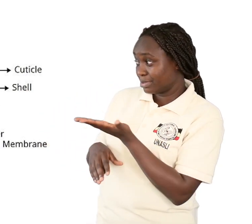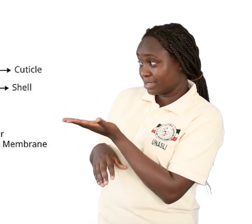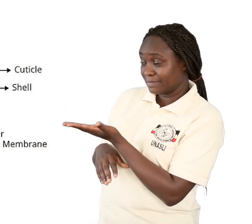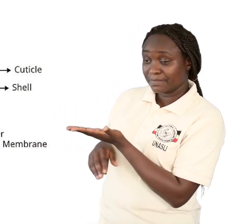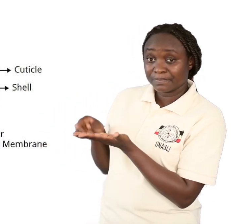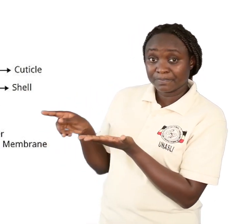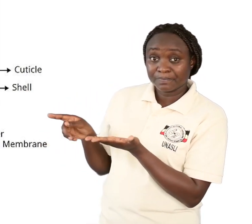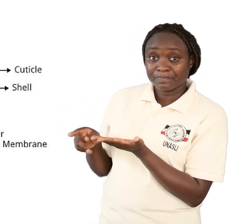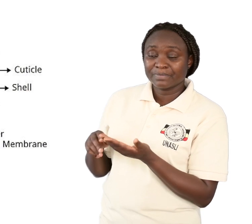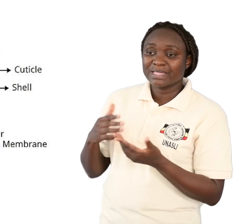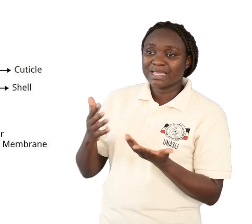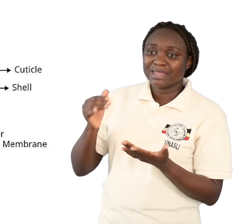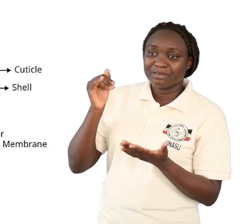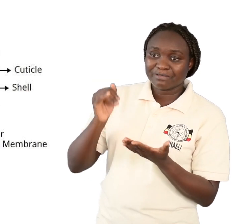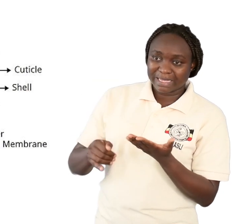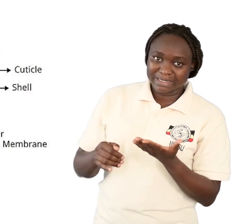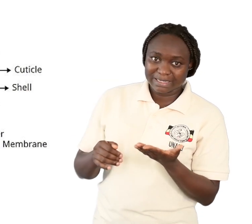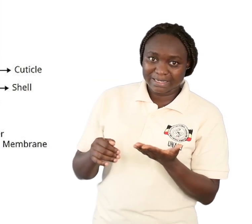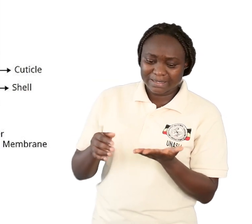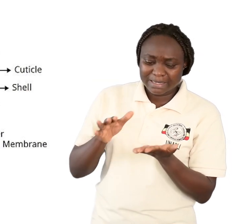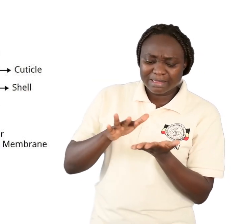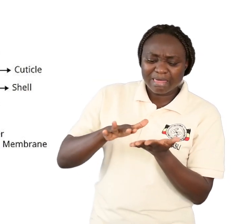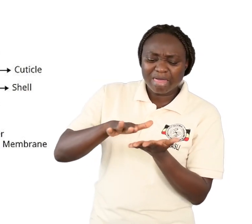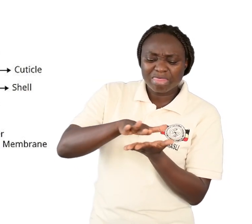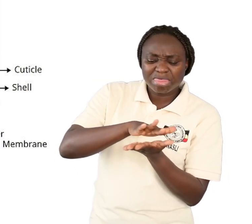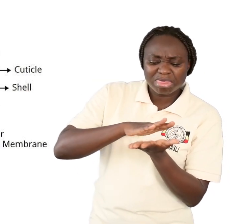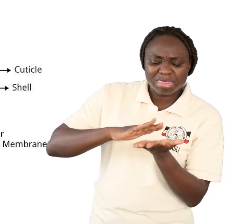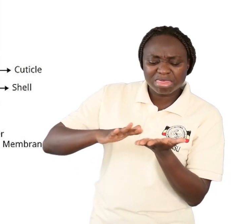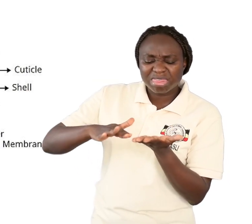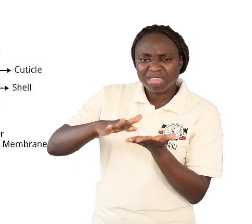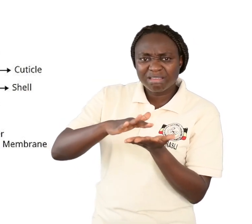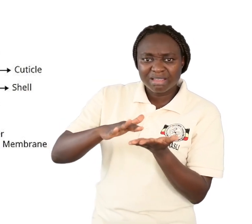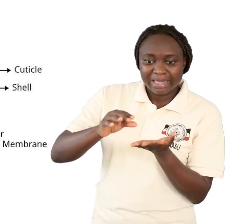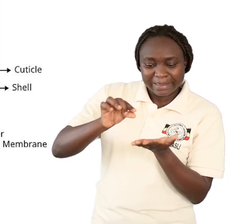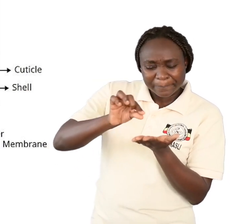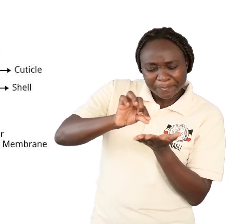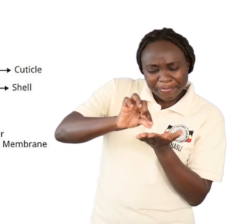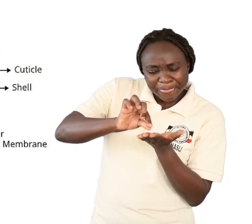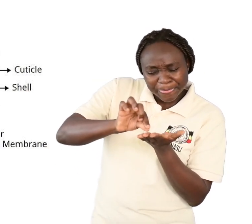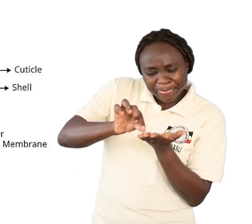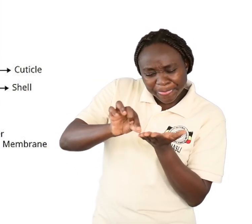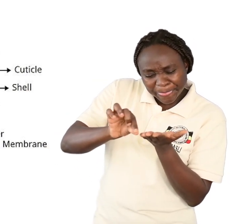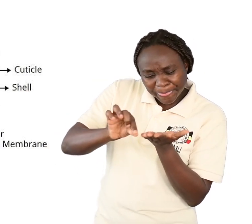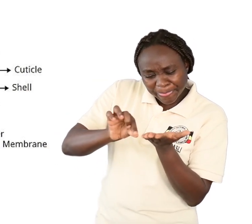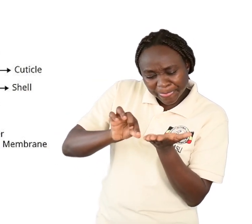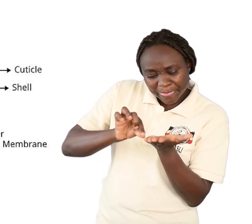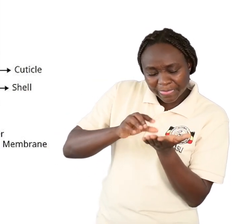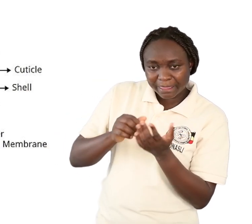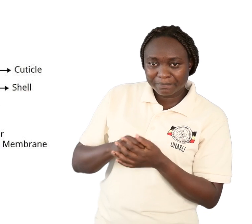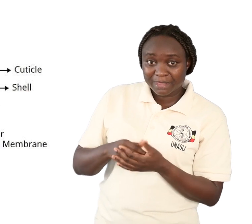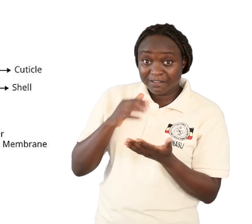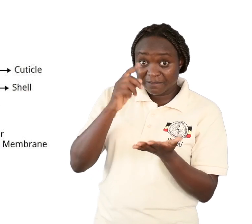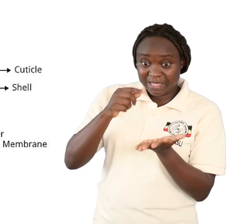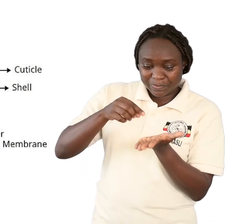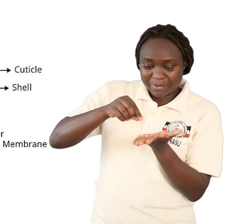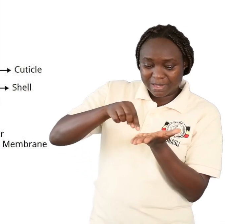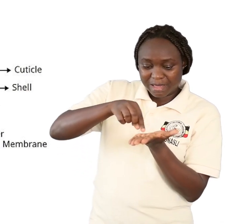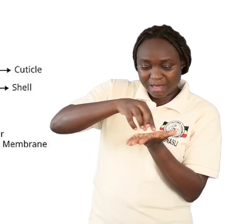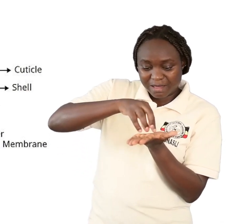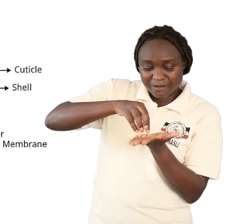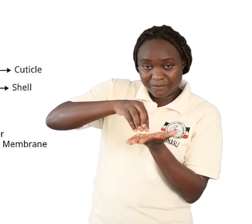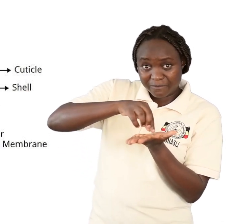And finally, you should have been able to see the central or the middle layer